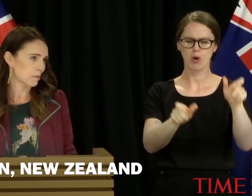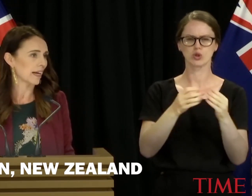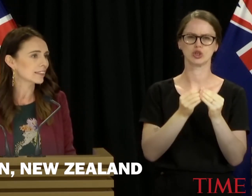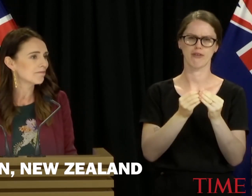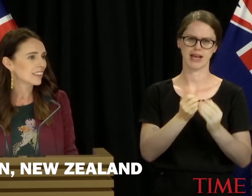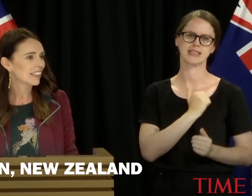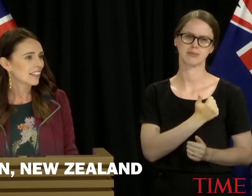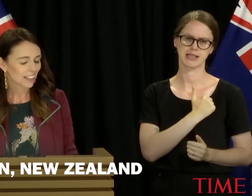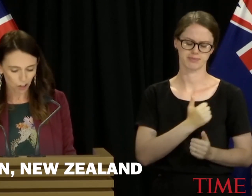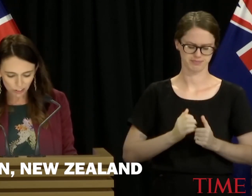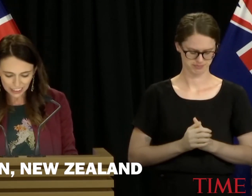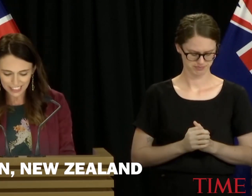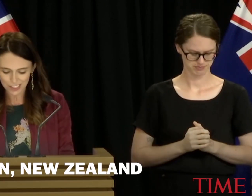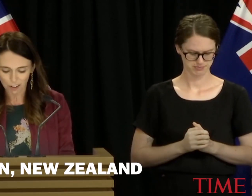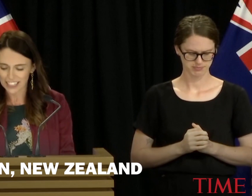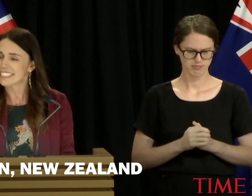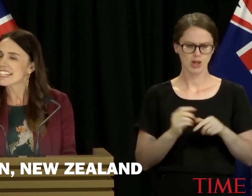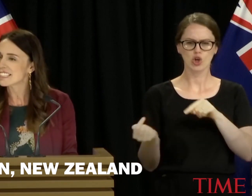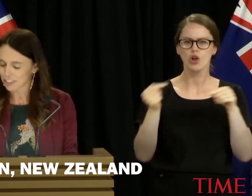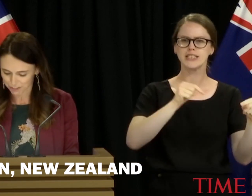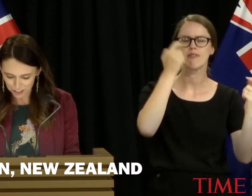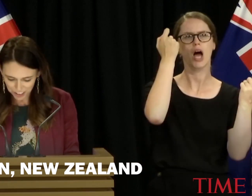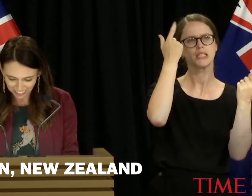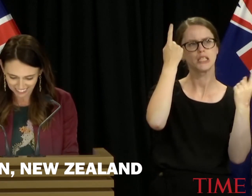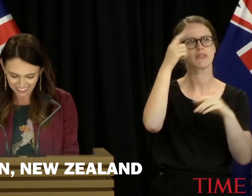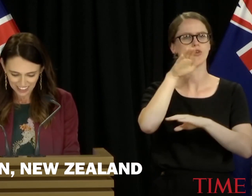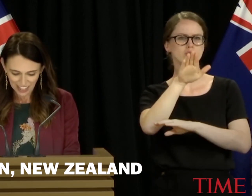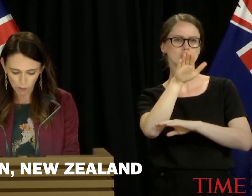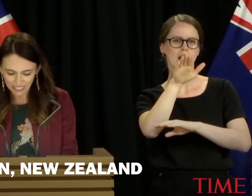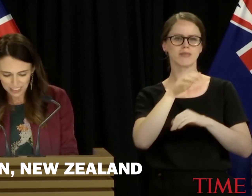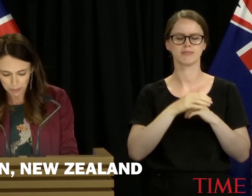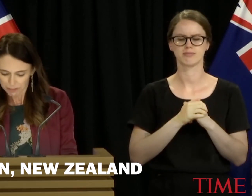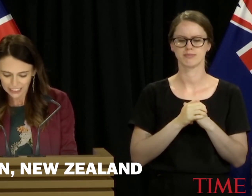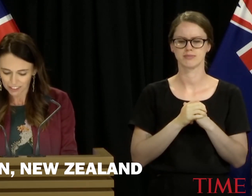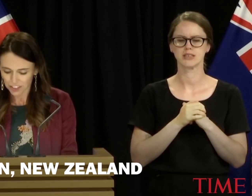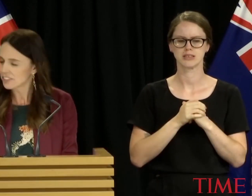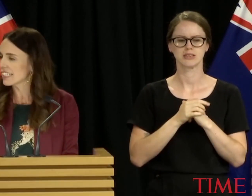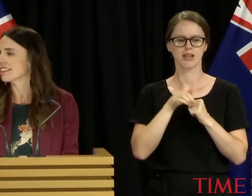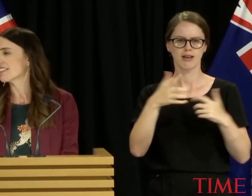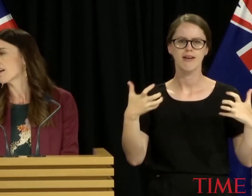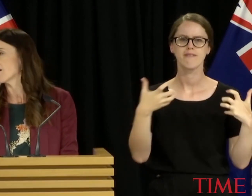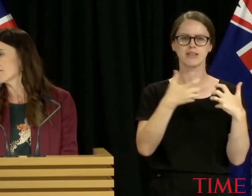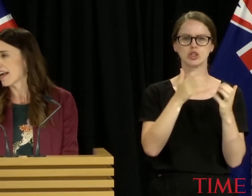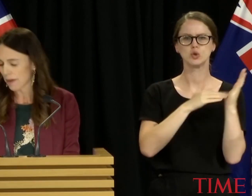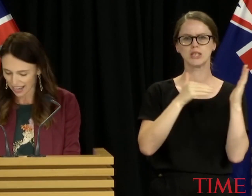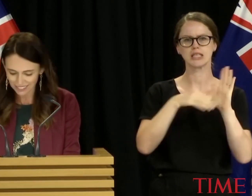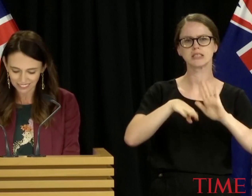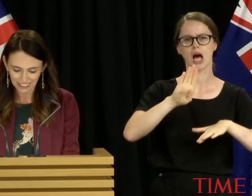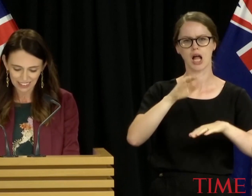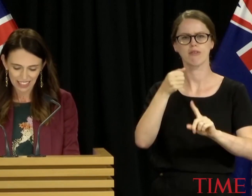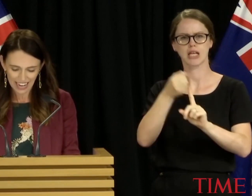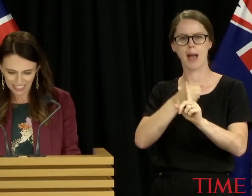they expect. A contest of ideas for the future and one that is befitting of the New Zealand style of